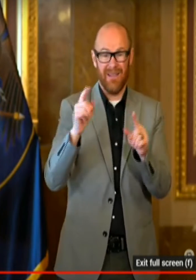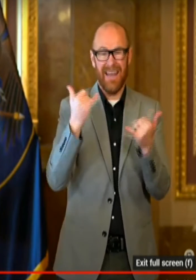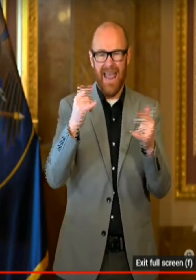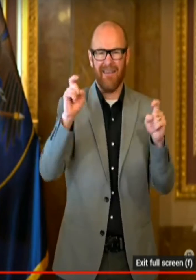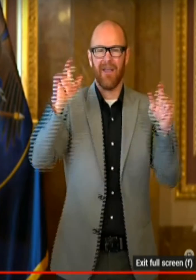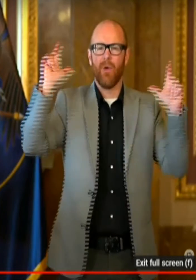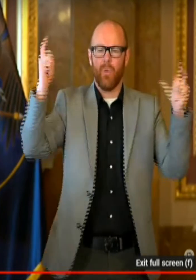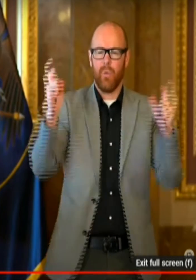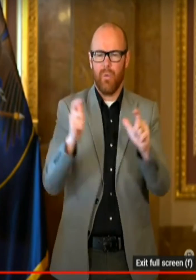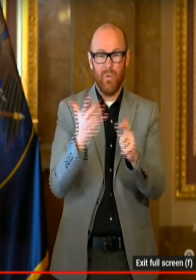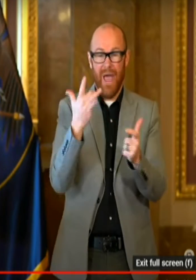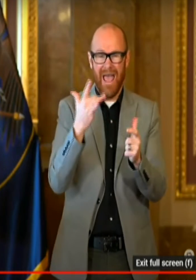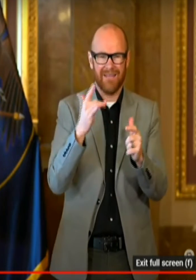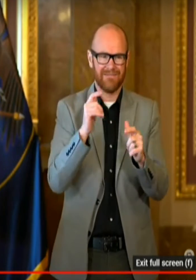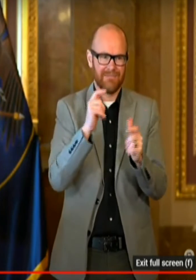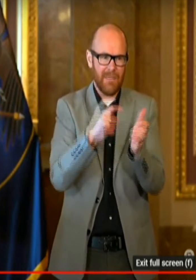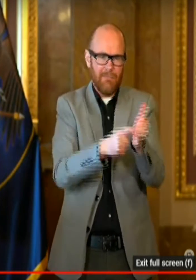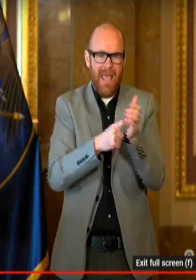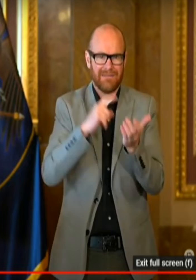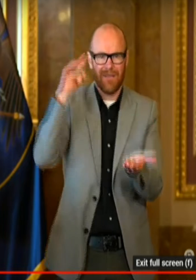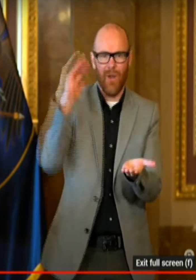right now to require those sites.